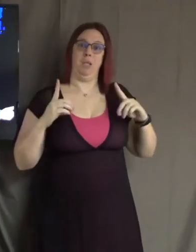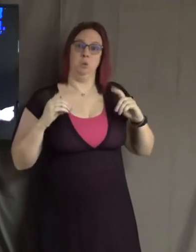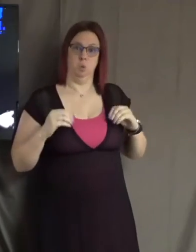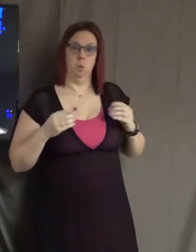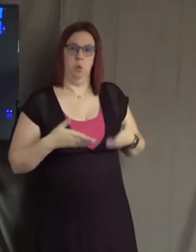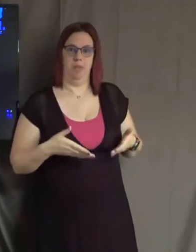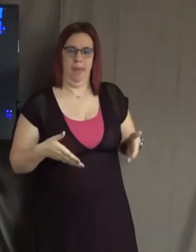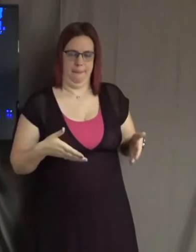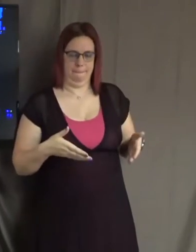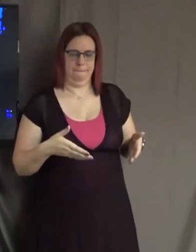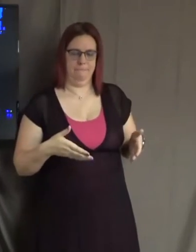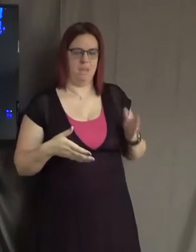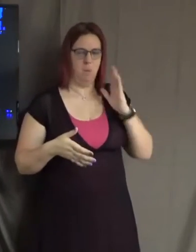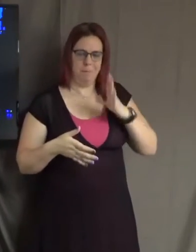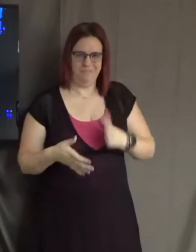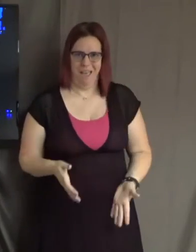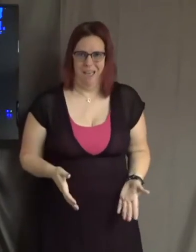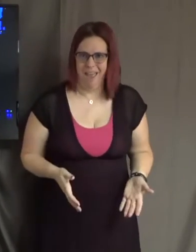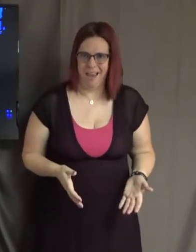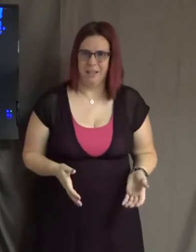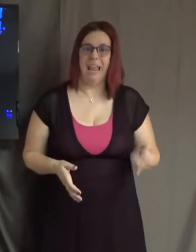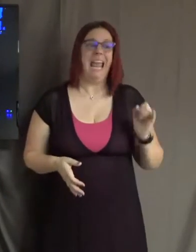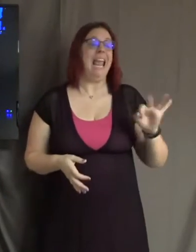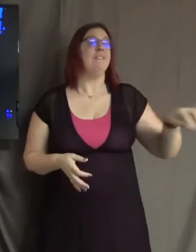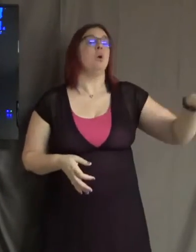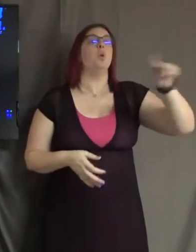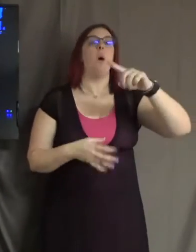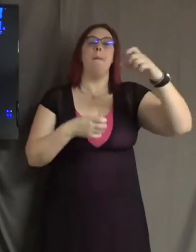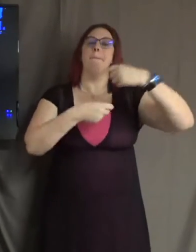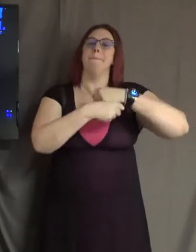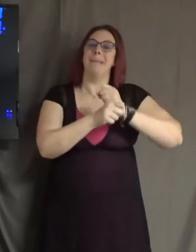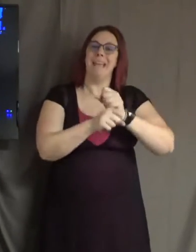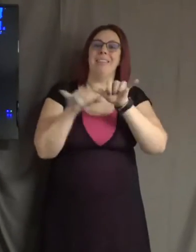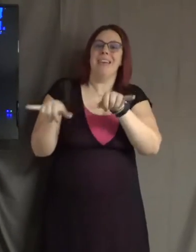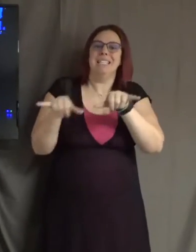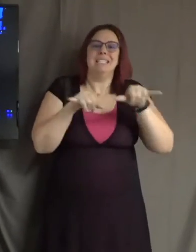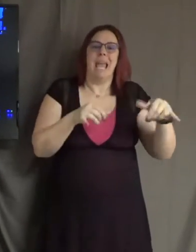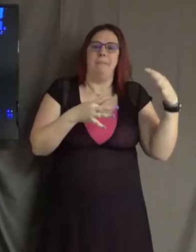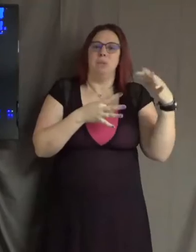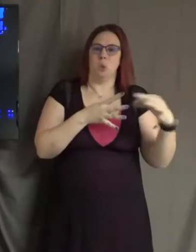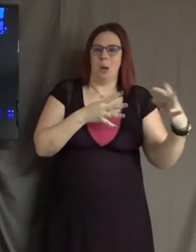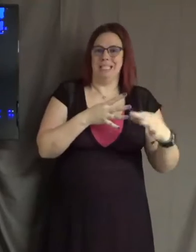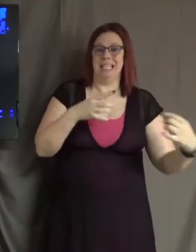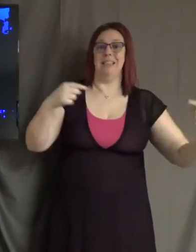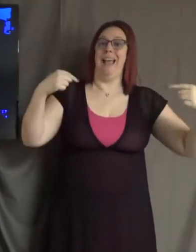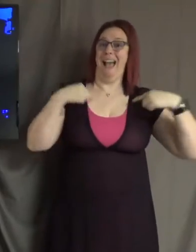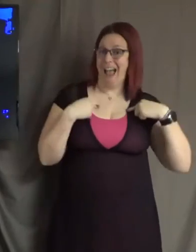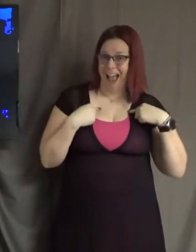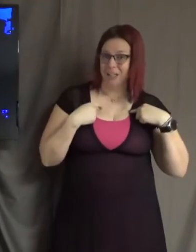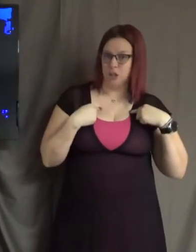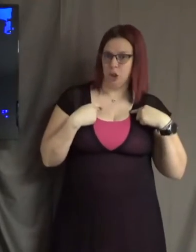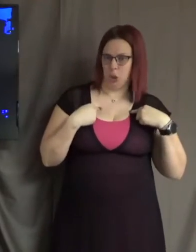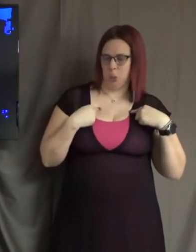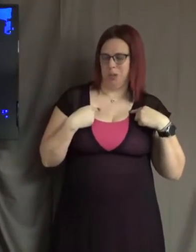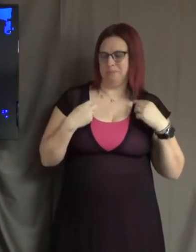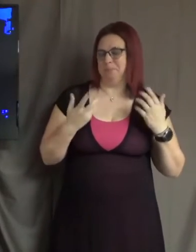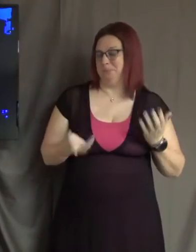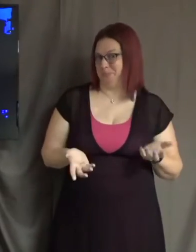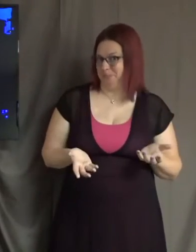If everybody would just make the same choices that I would make if I were in that situation. If everybody would just listen